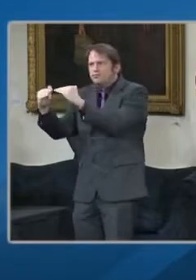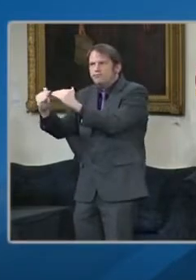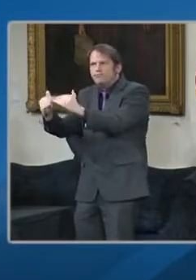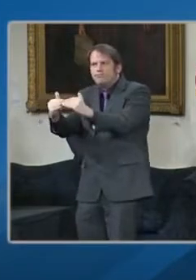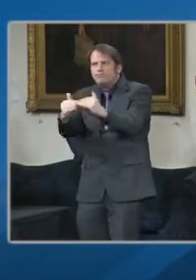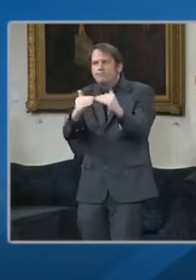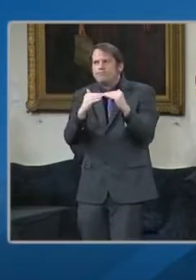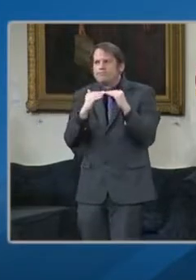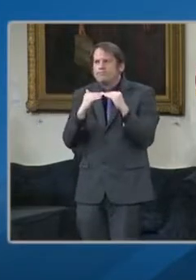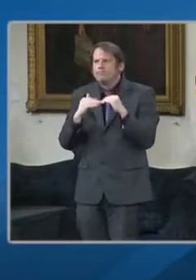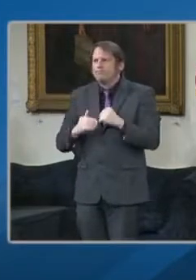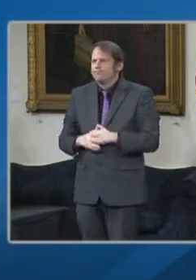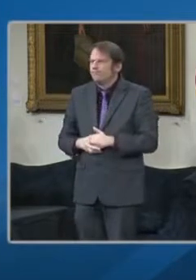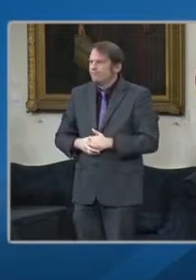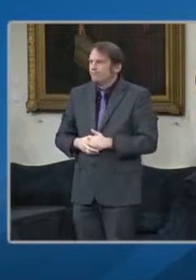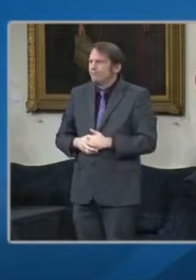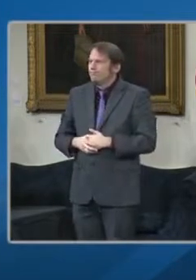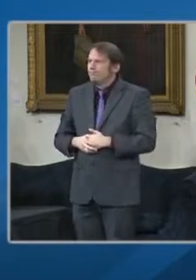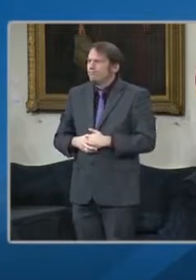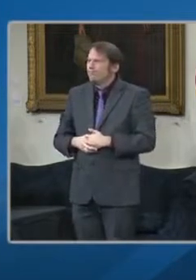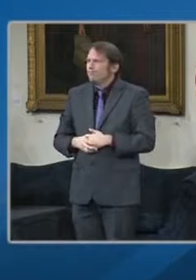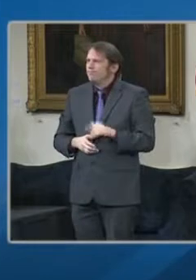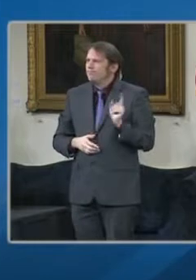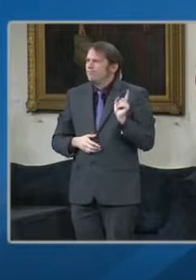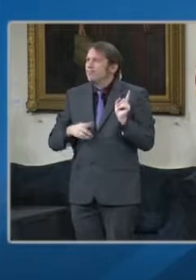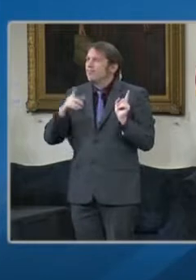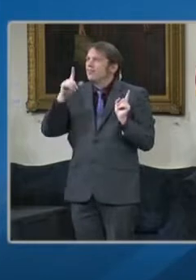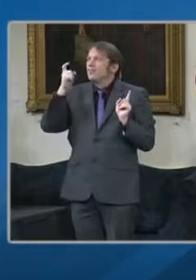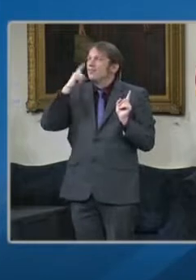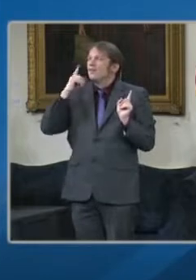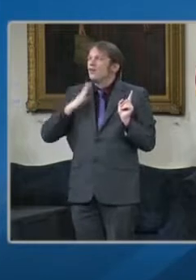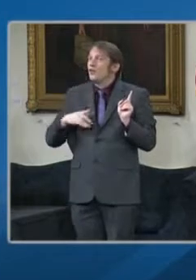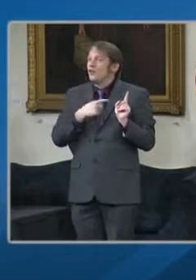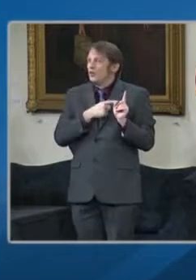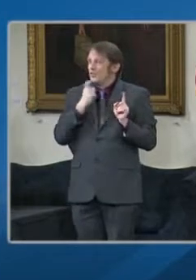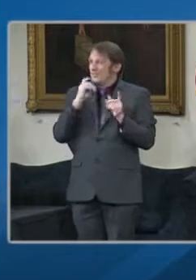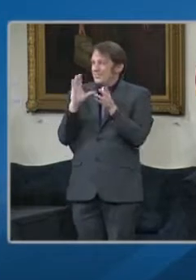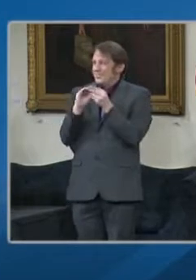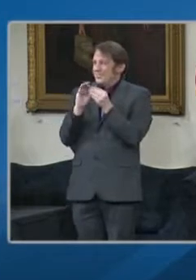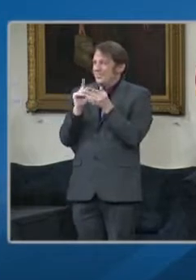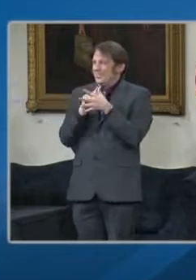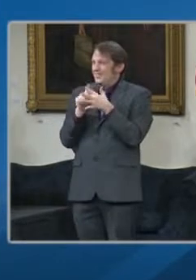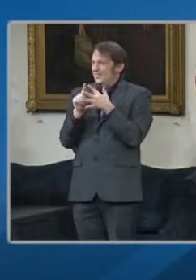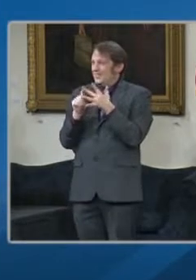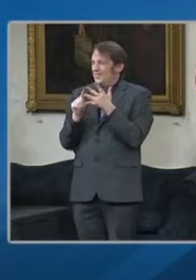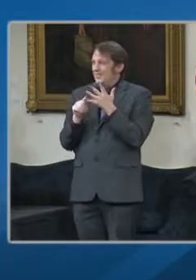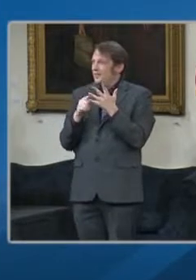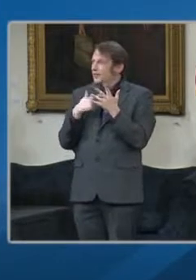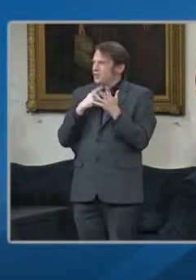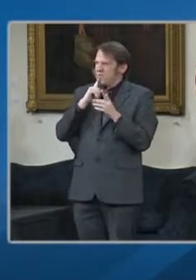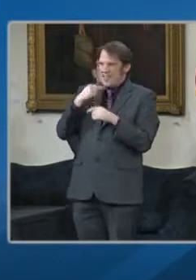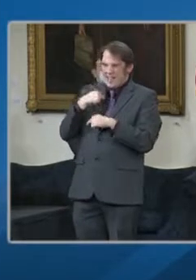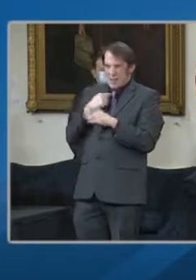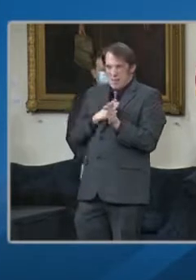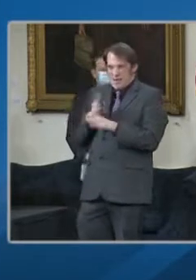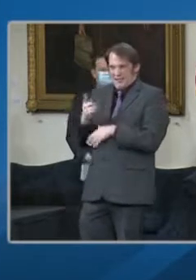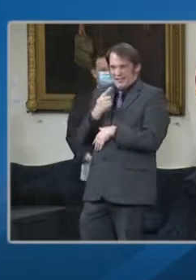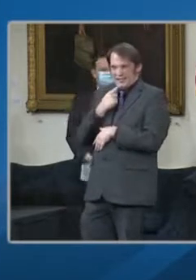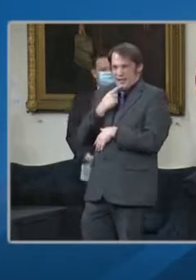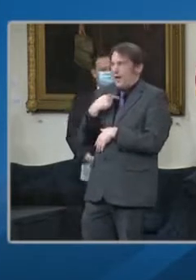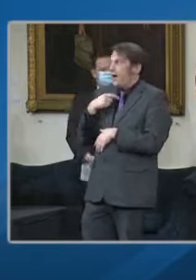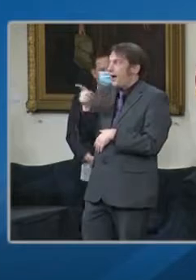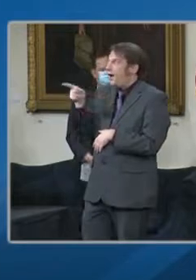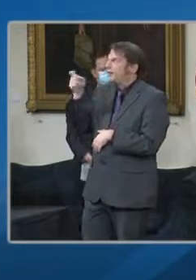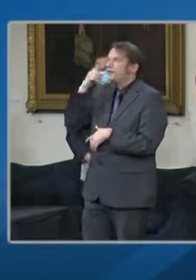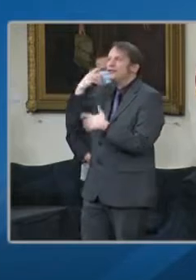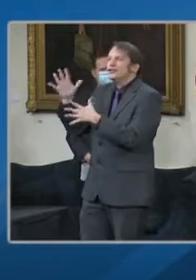completely reading my talking points. So I have little to add except to say that, echoing what Mr. Cain